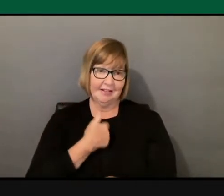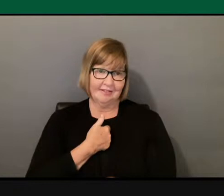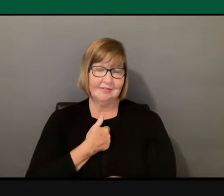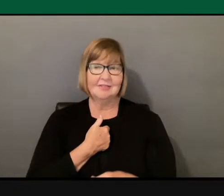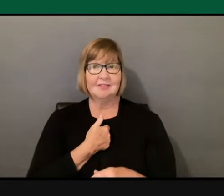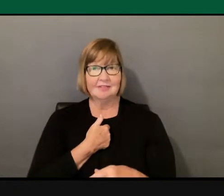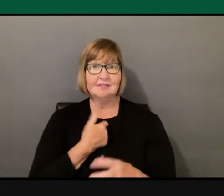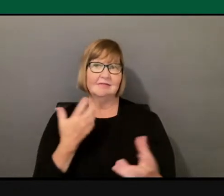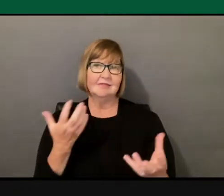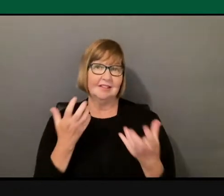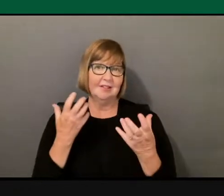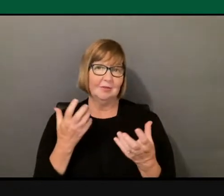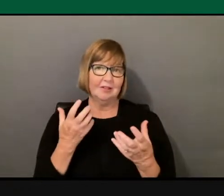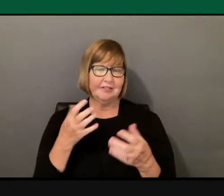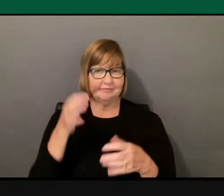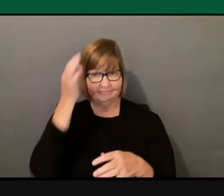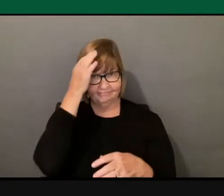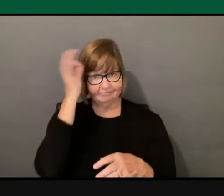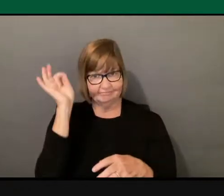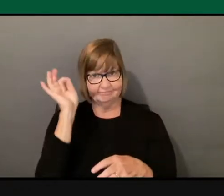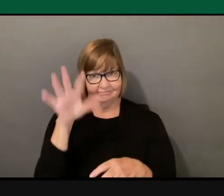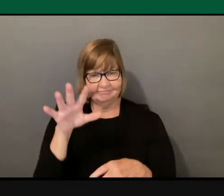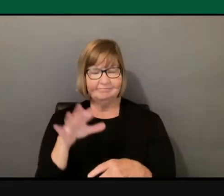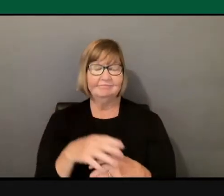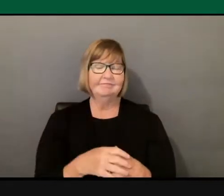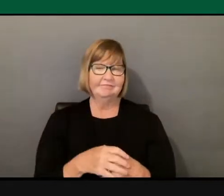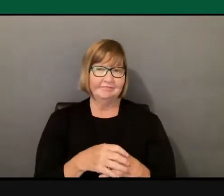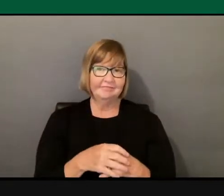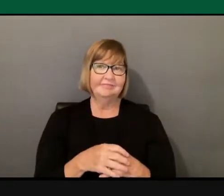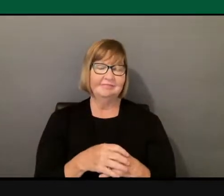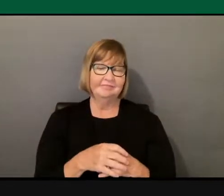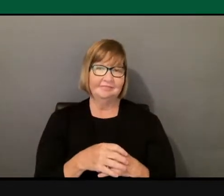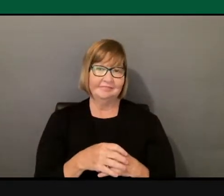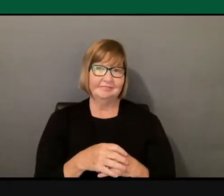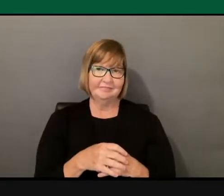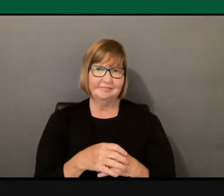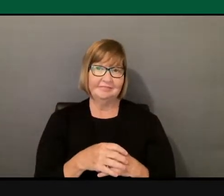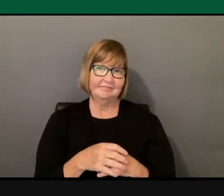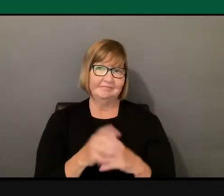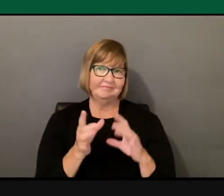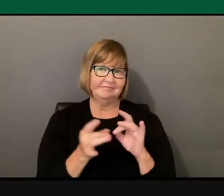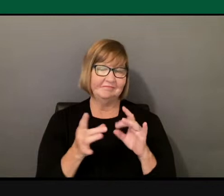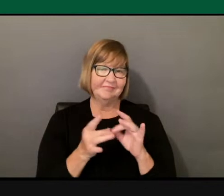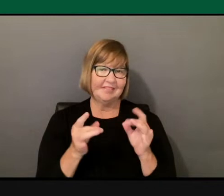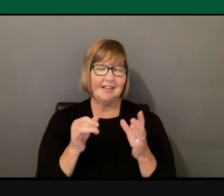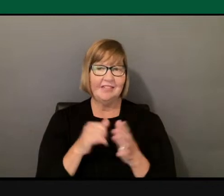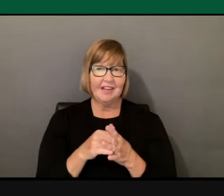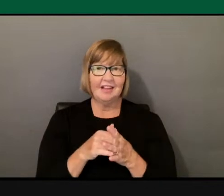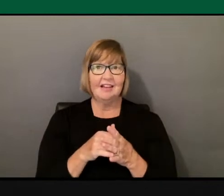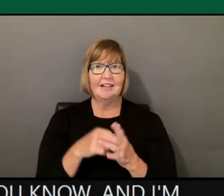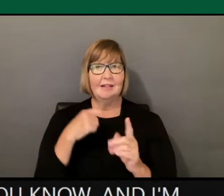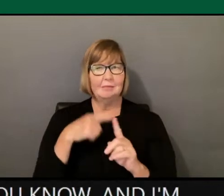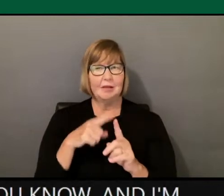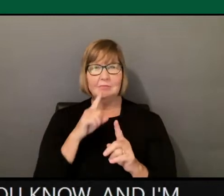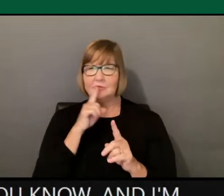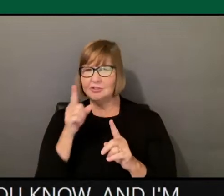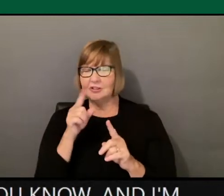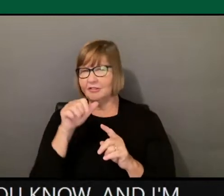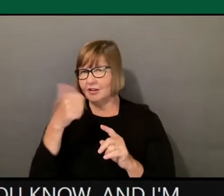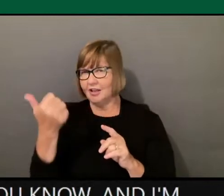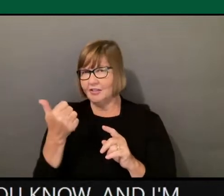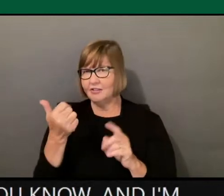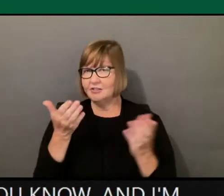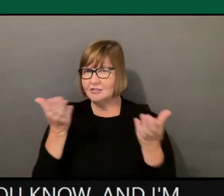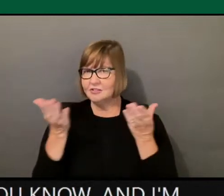say that we definitely have that. And, you know, I'm sure there's other service learning courses, all right, that